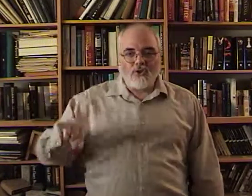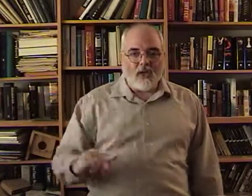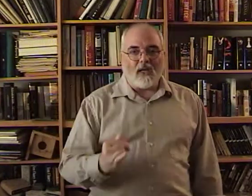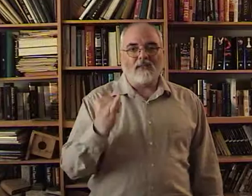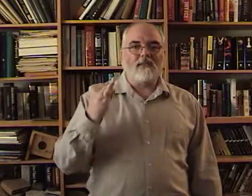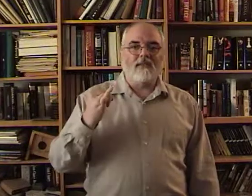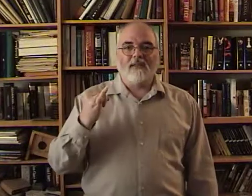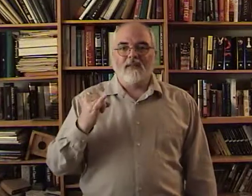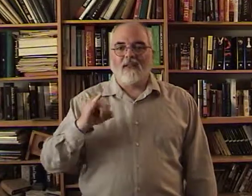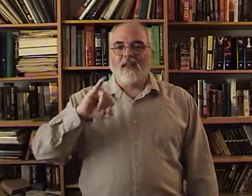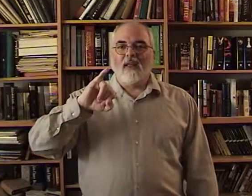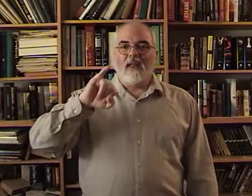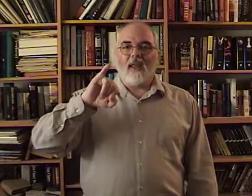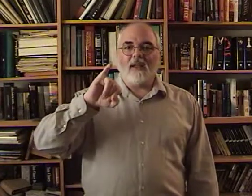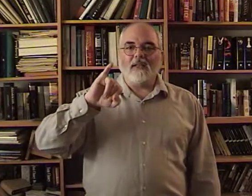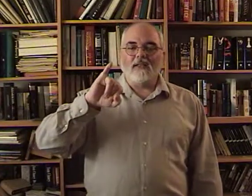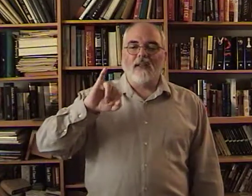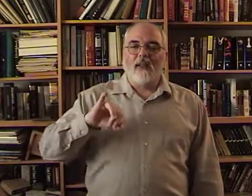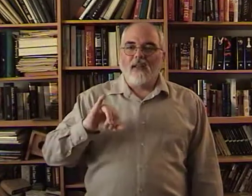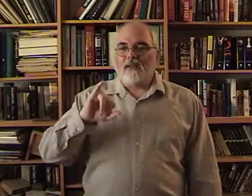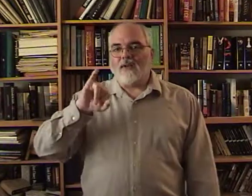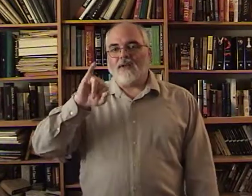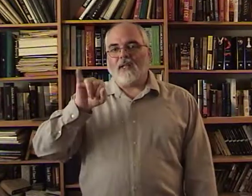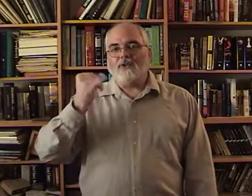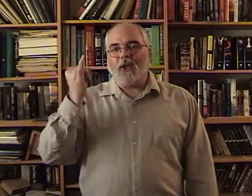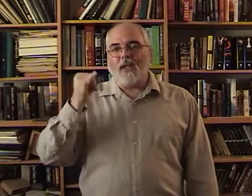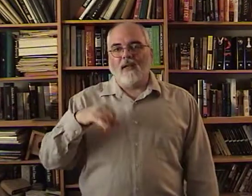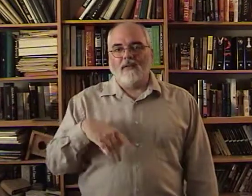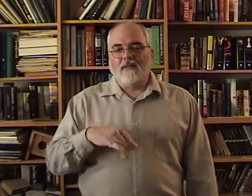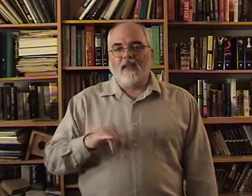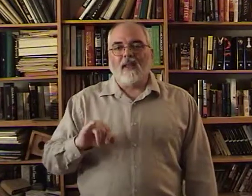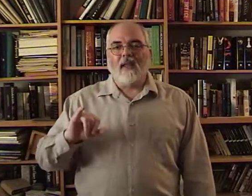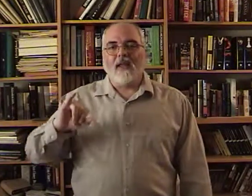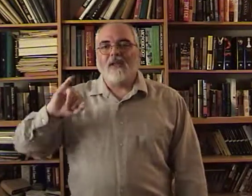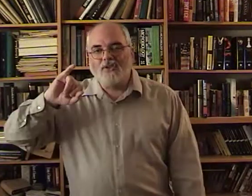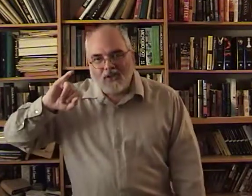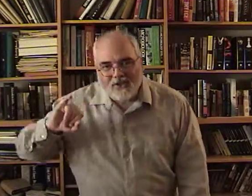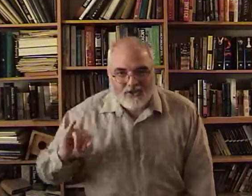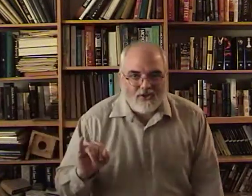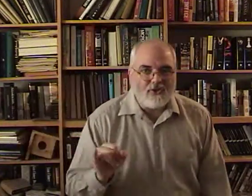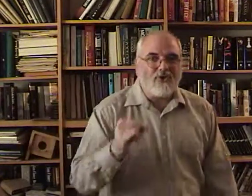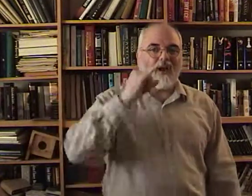Just. And it's. Not just a J. It is. Just.